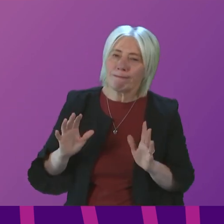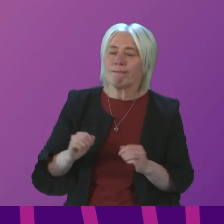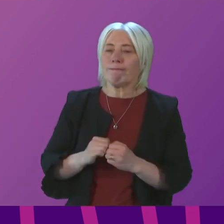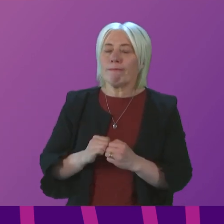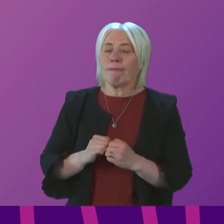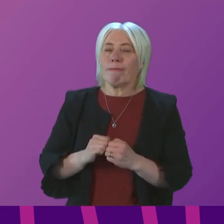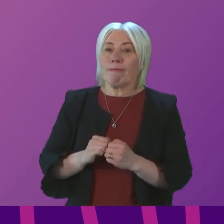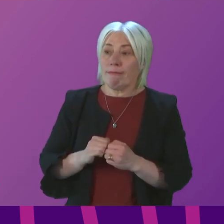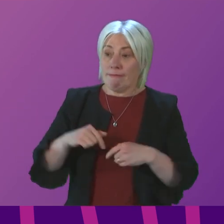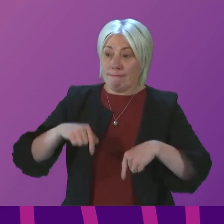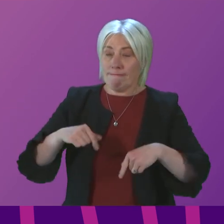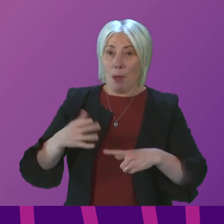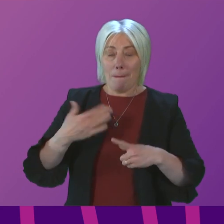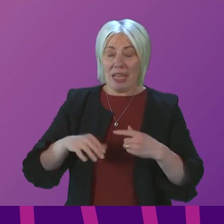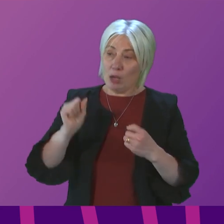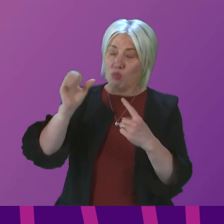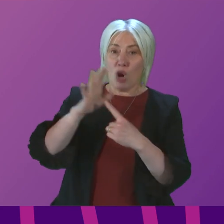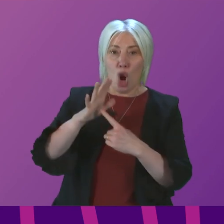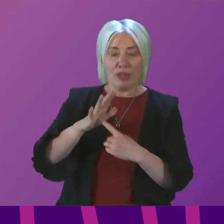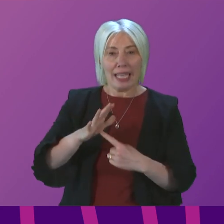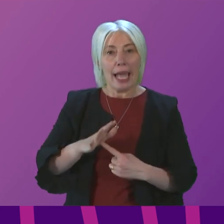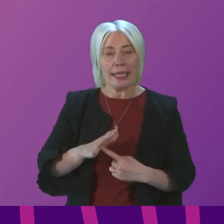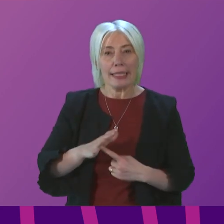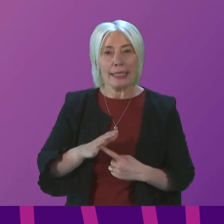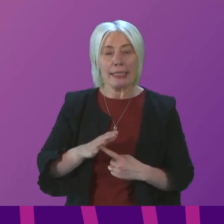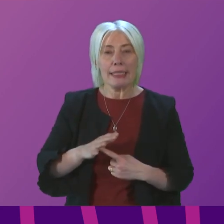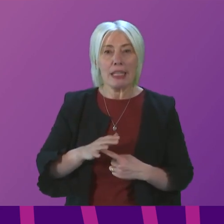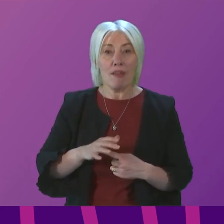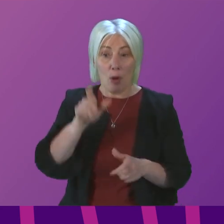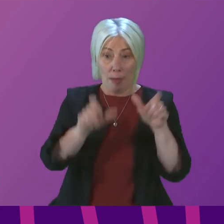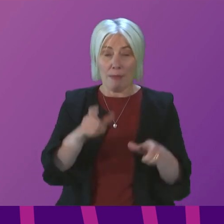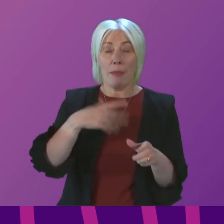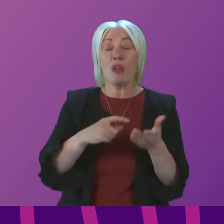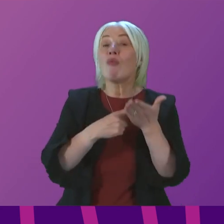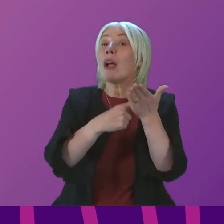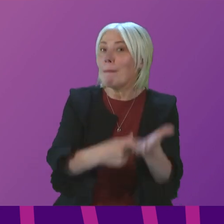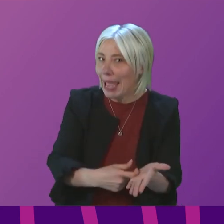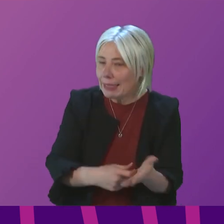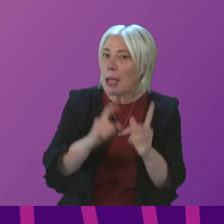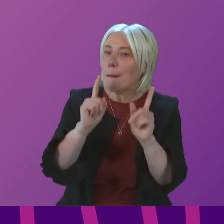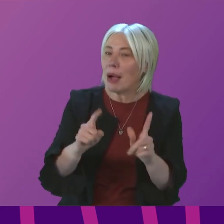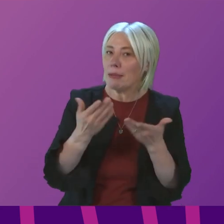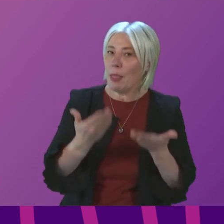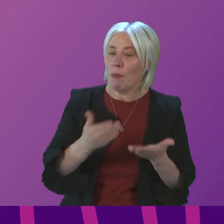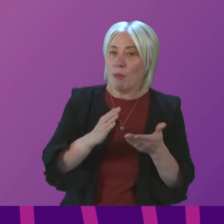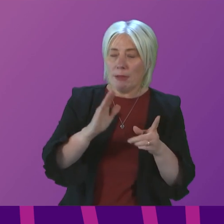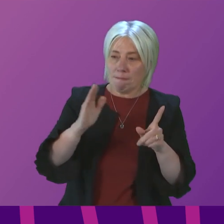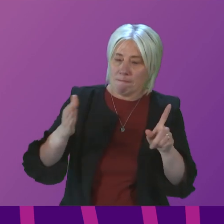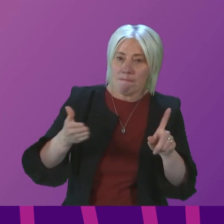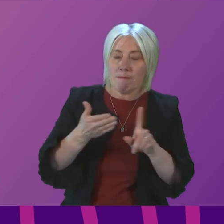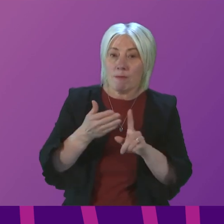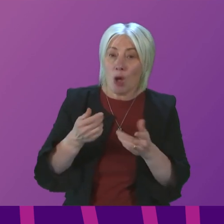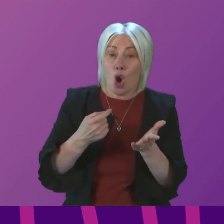We have sought to prioritise those for whom it is recommended. However, we are currently working towards the